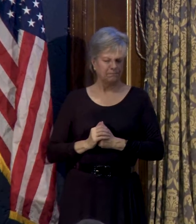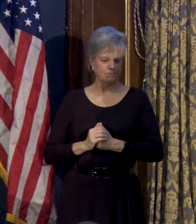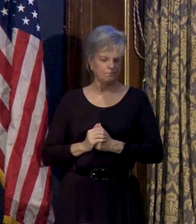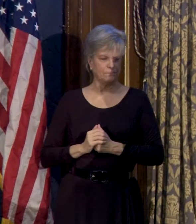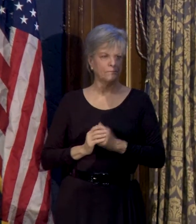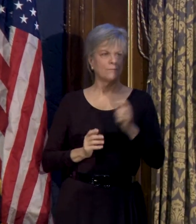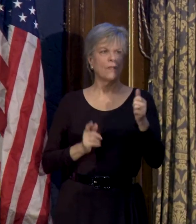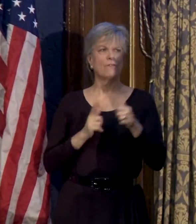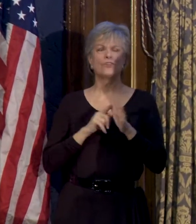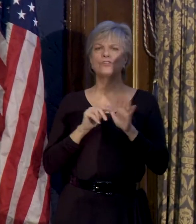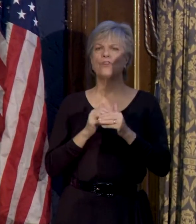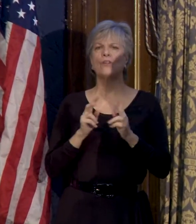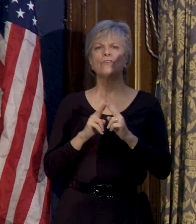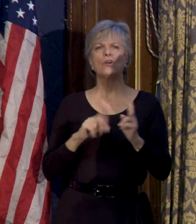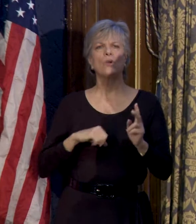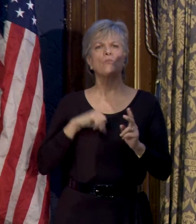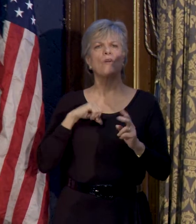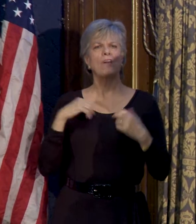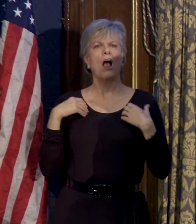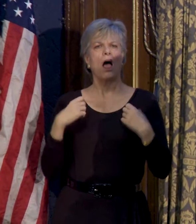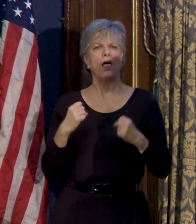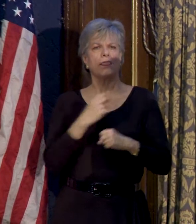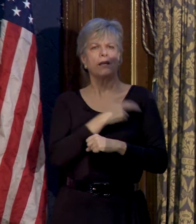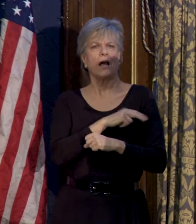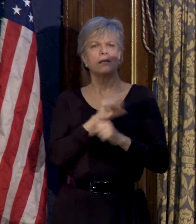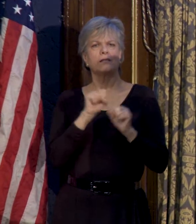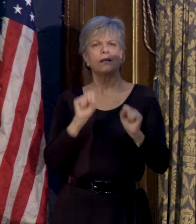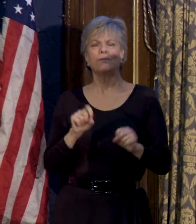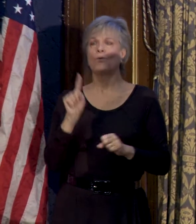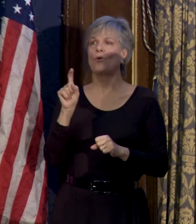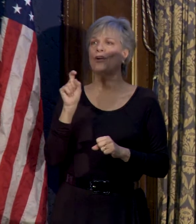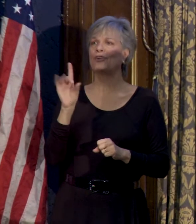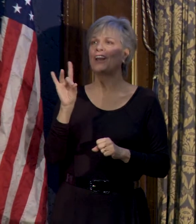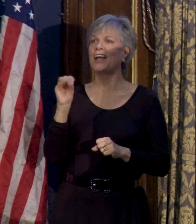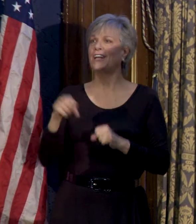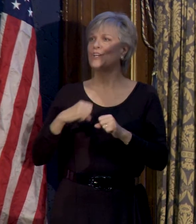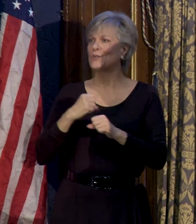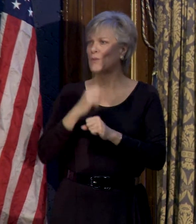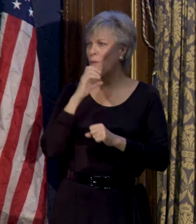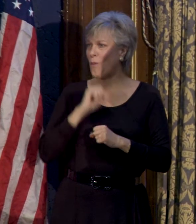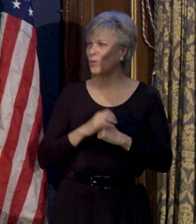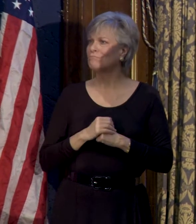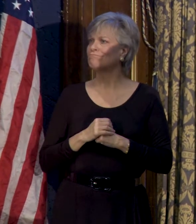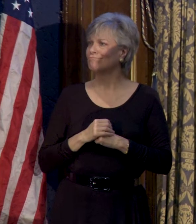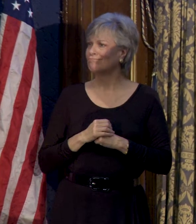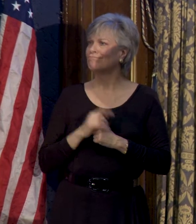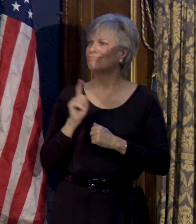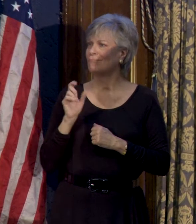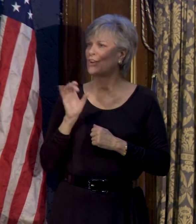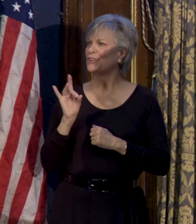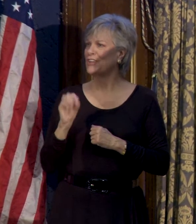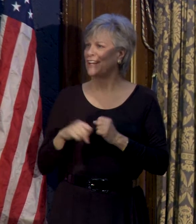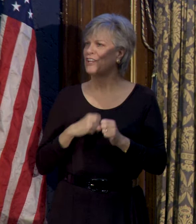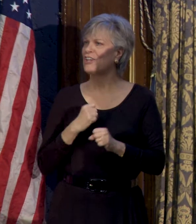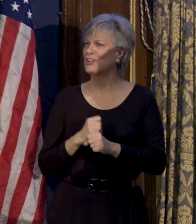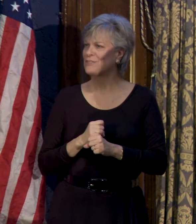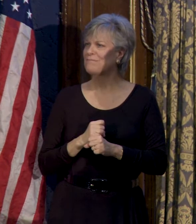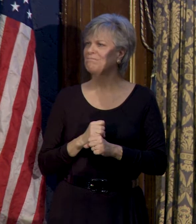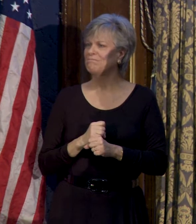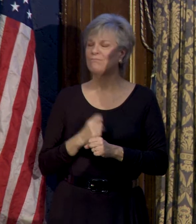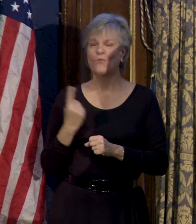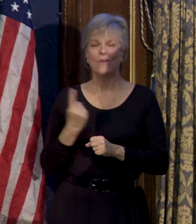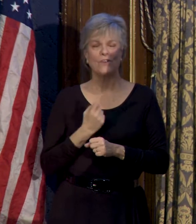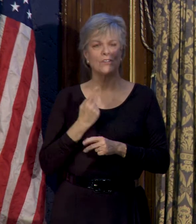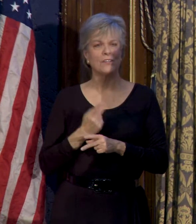Well, first of all, I'm very proud of our health and hospital system. It's 180 years old. 180 years. And in that time, we've